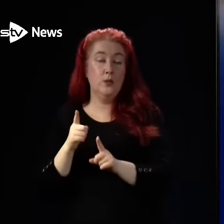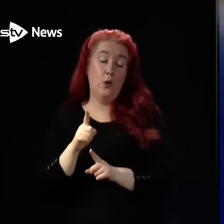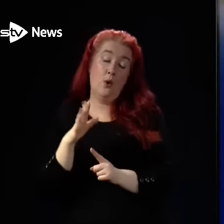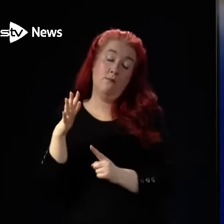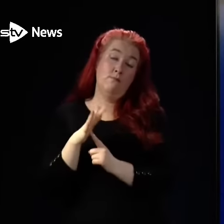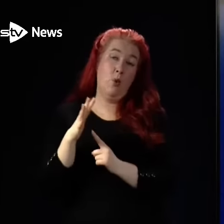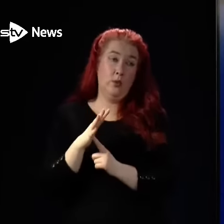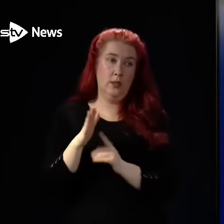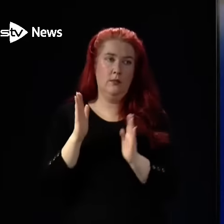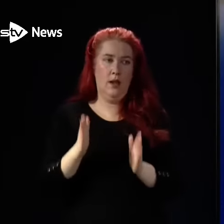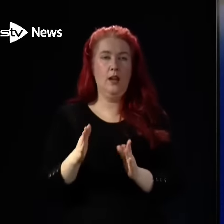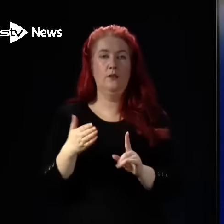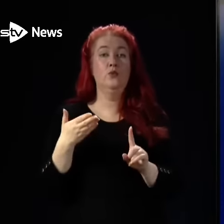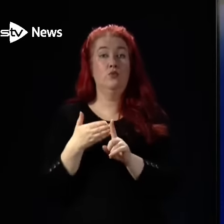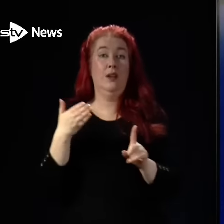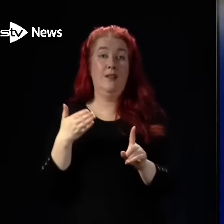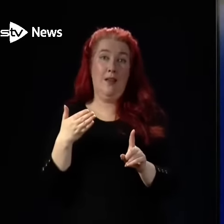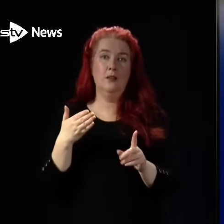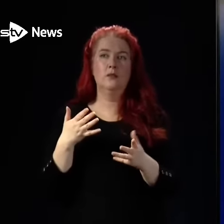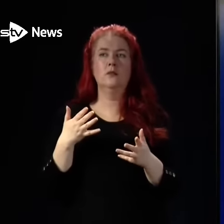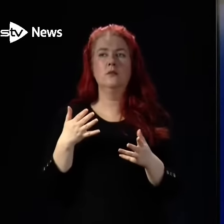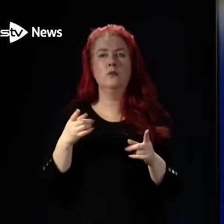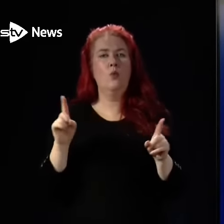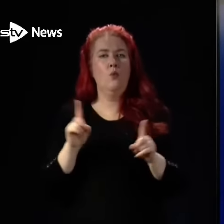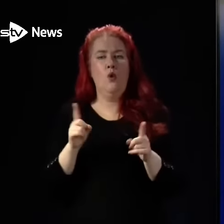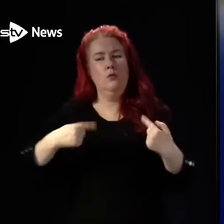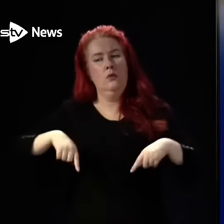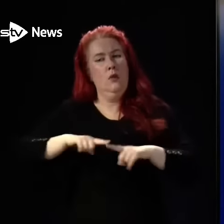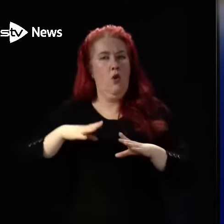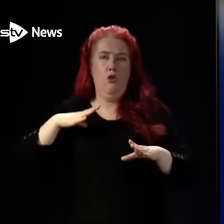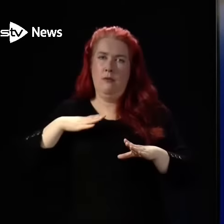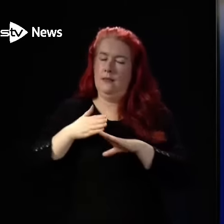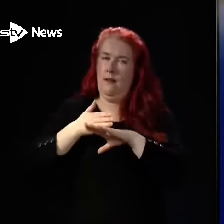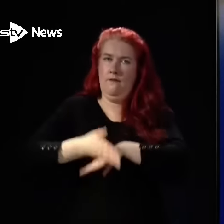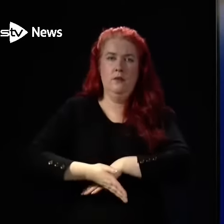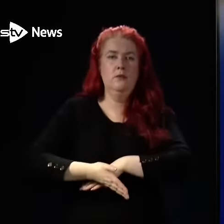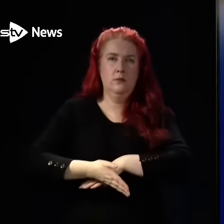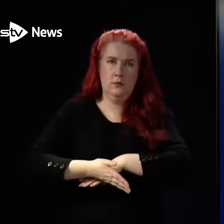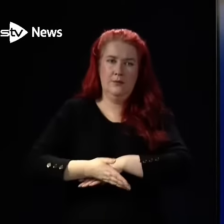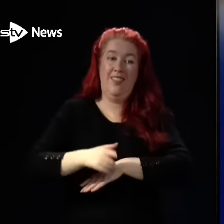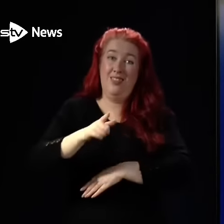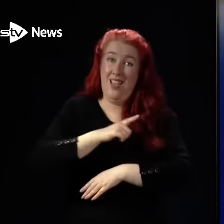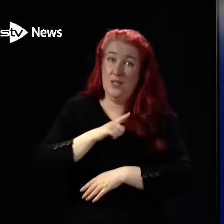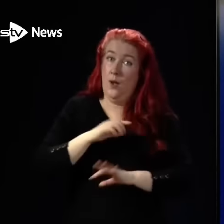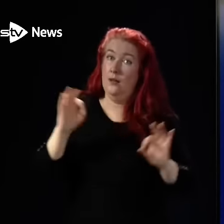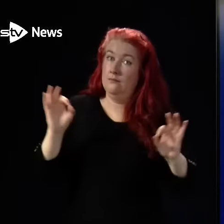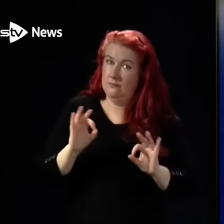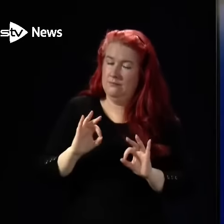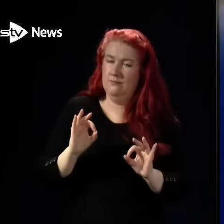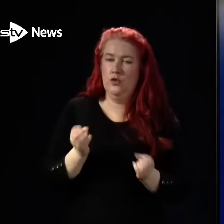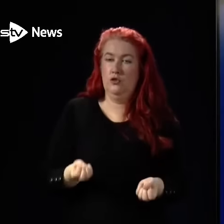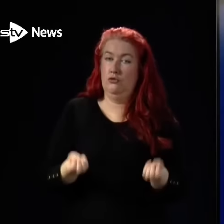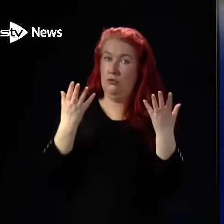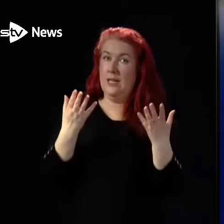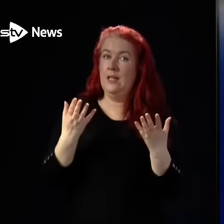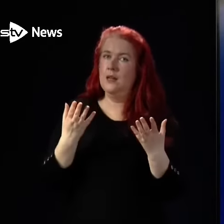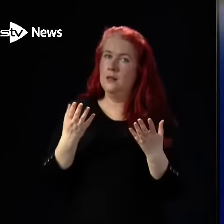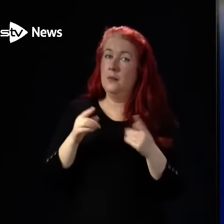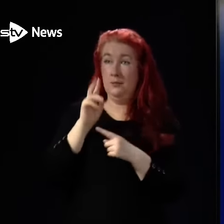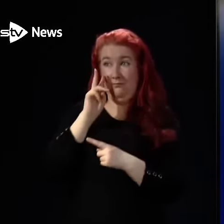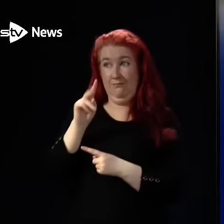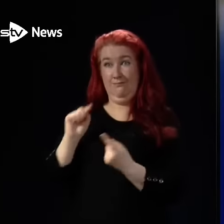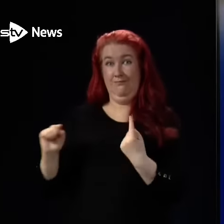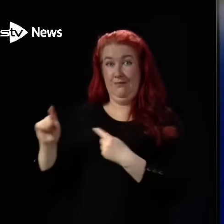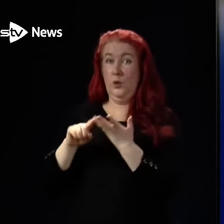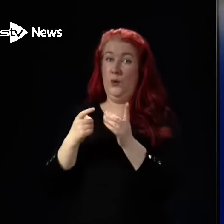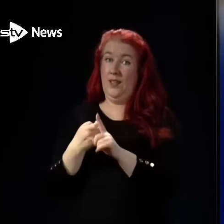recognise the efforts that have already been made, meaning that we've not seen the industrial action that other parts of the UK has.